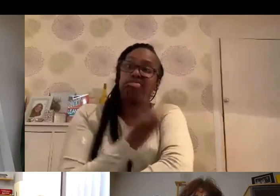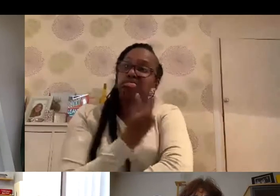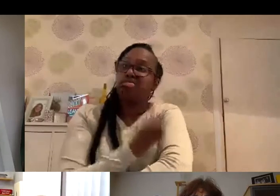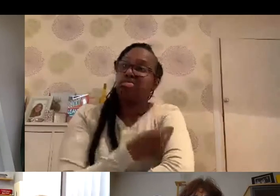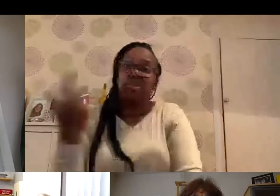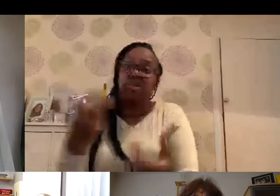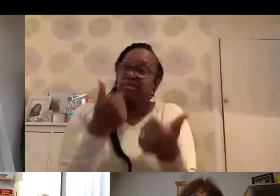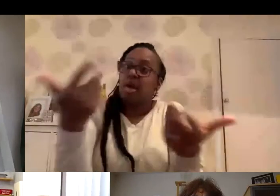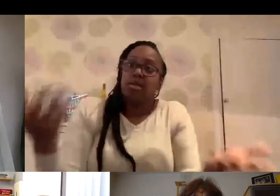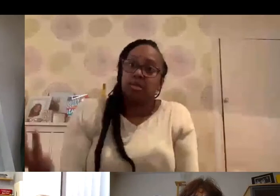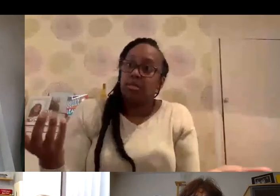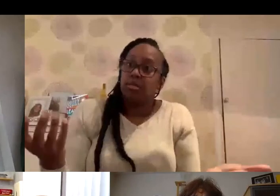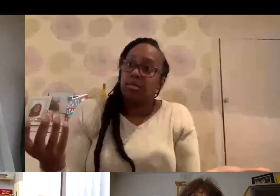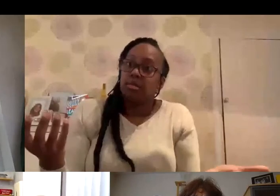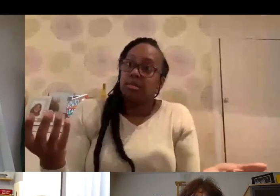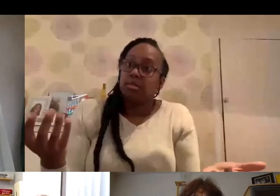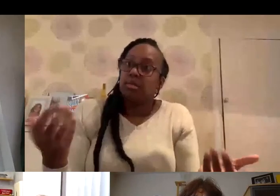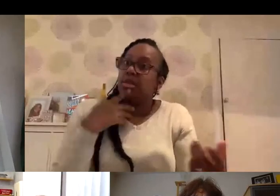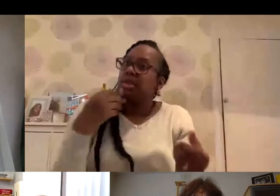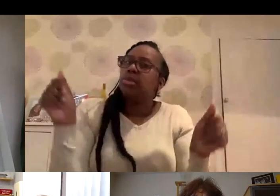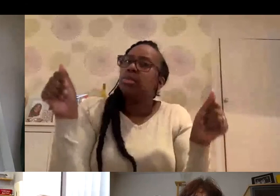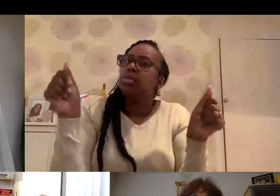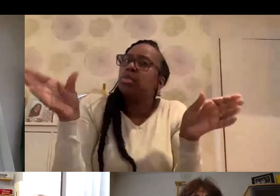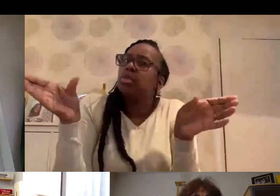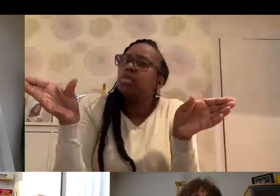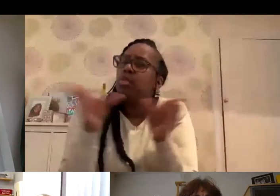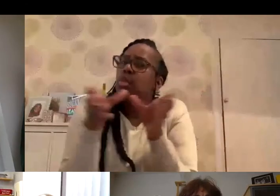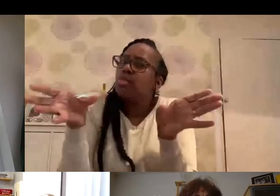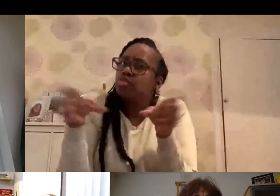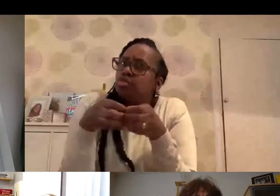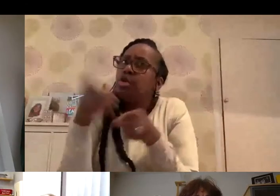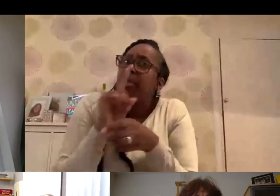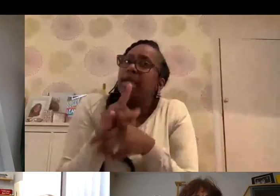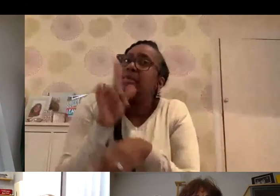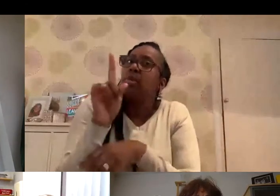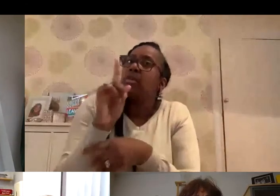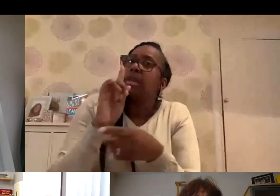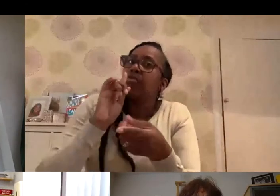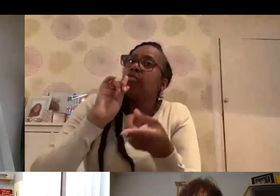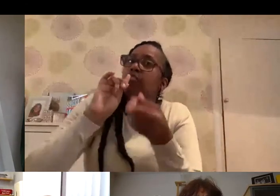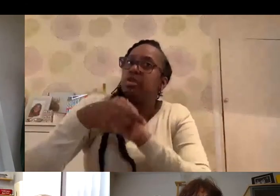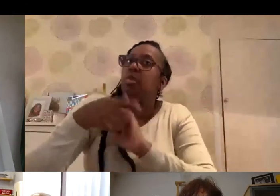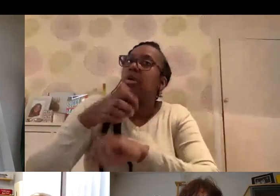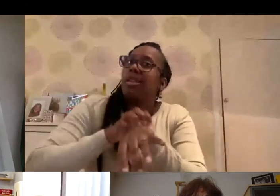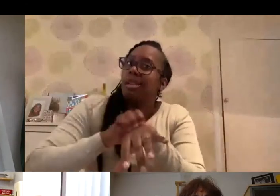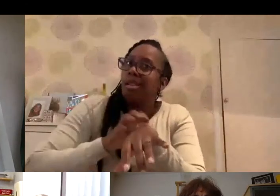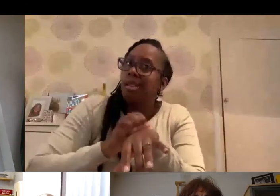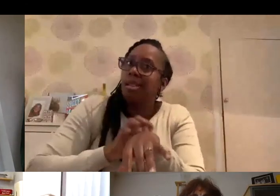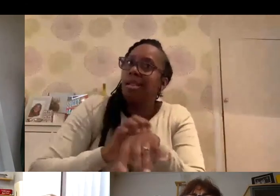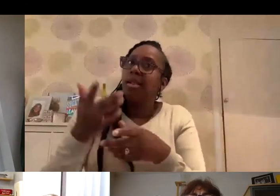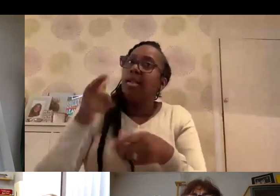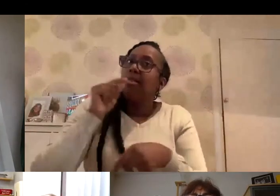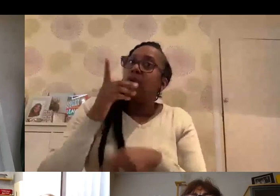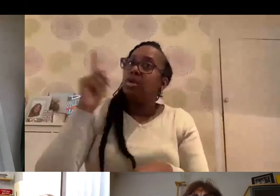they're absolutely fine. It is, it's just that small group of people who have severe anaphylaxis, which requires hospitalization. Those